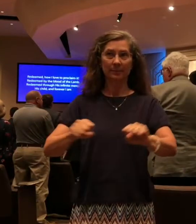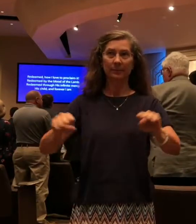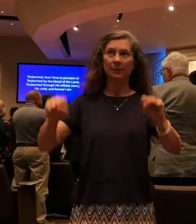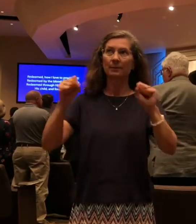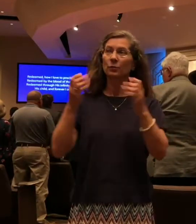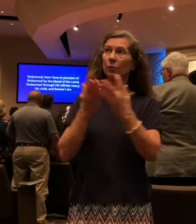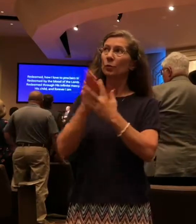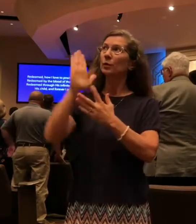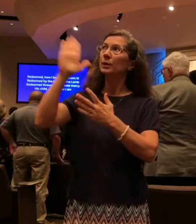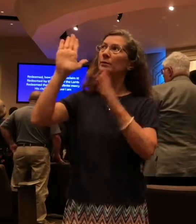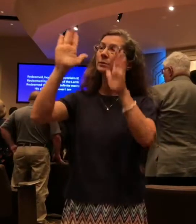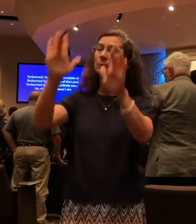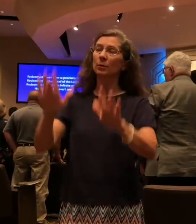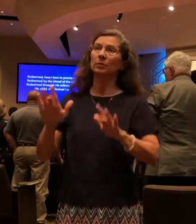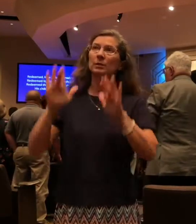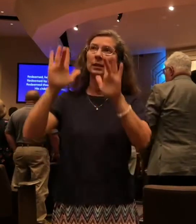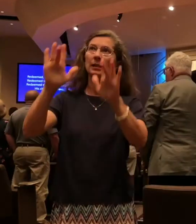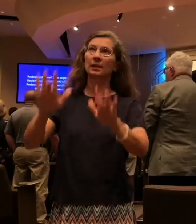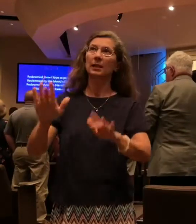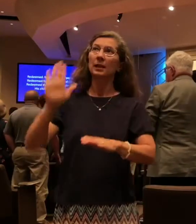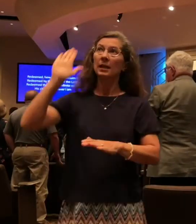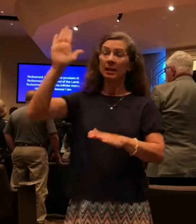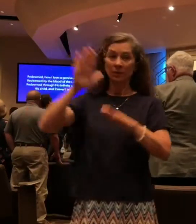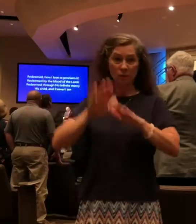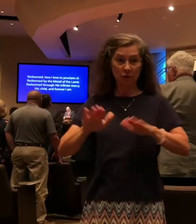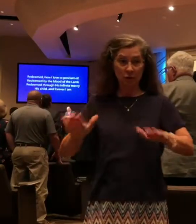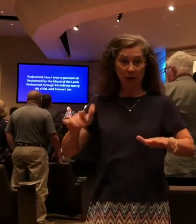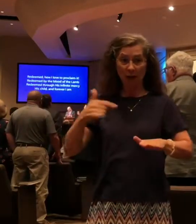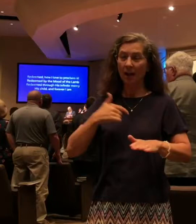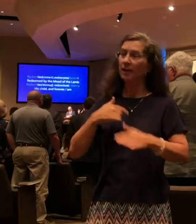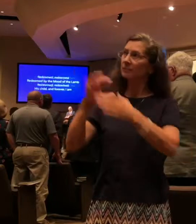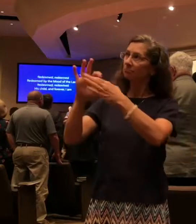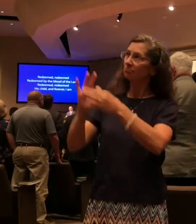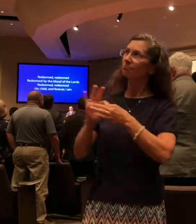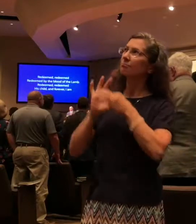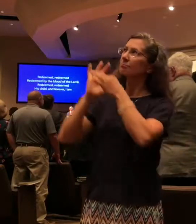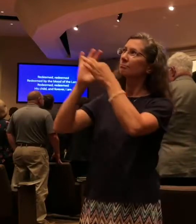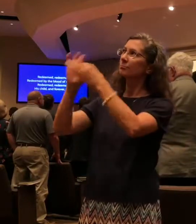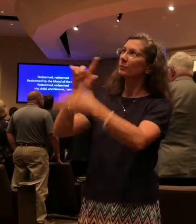His infinite mercy, His shout and forever I am.